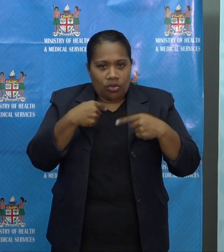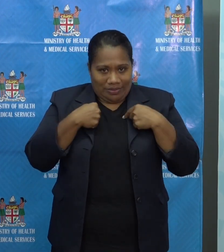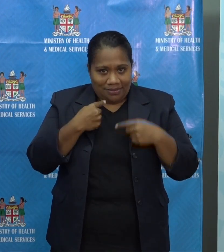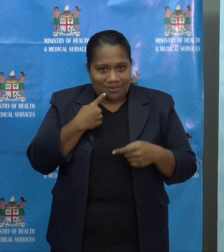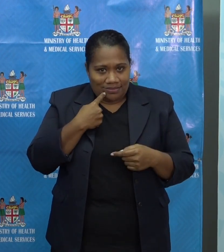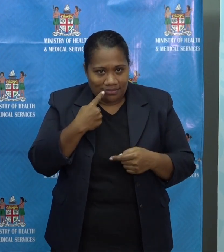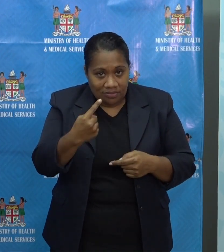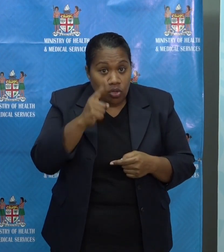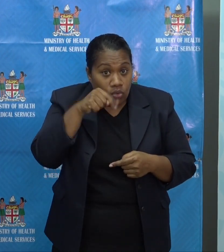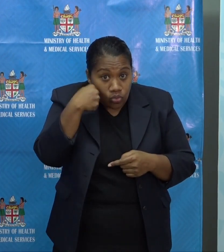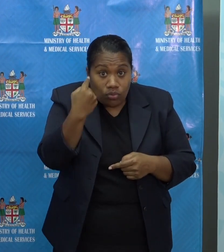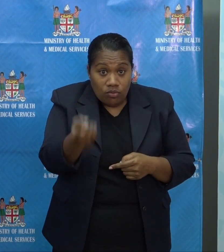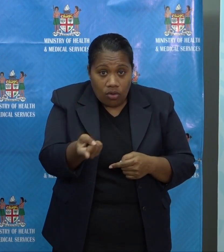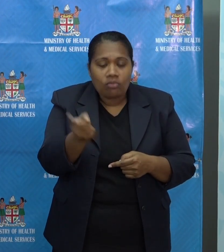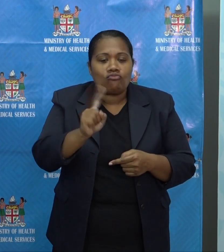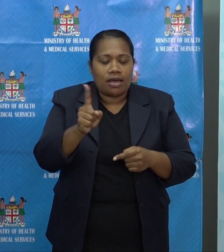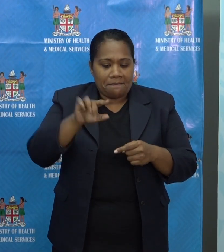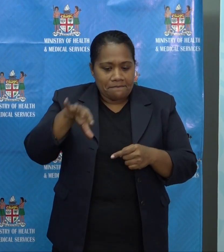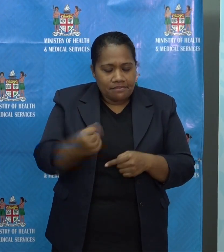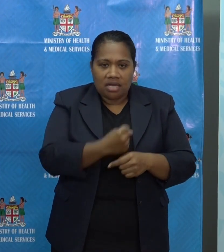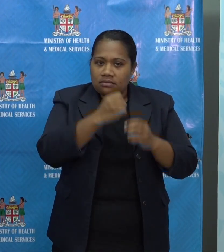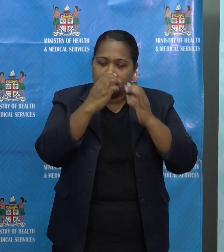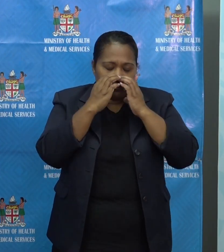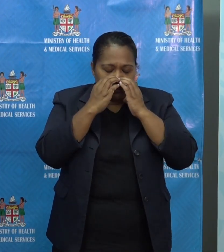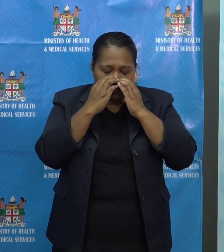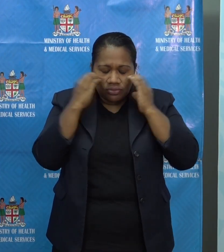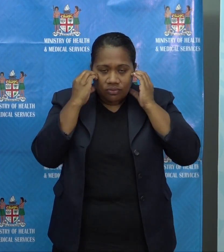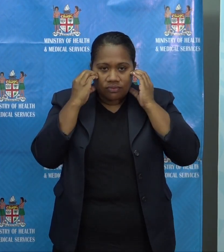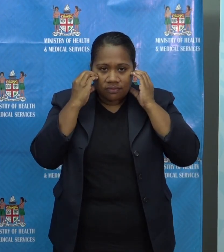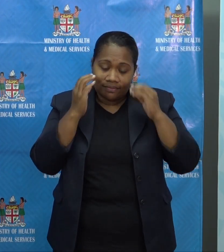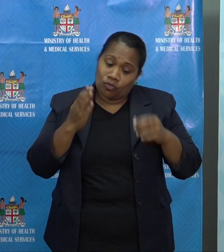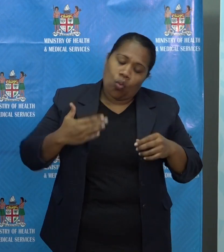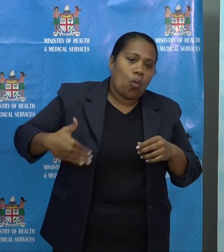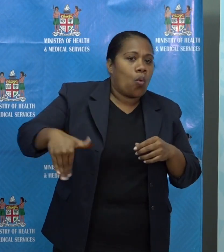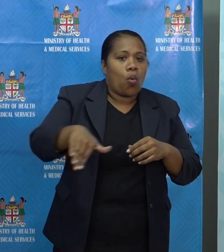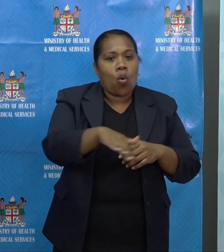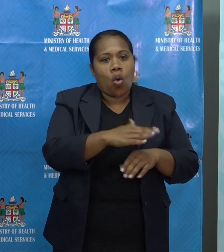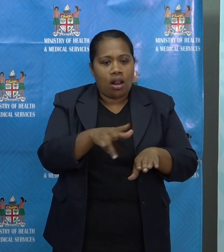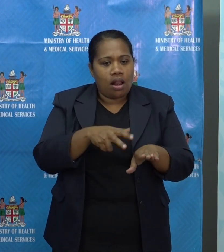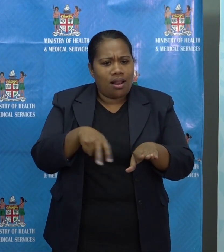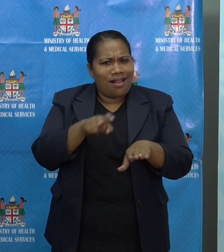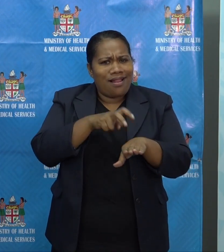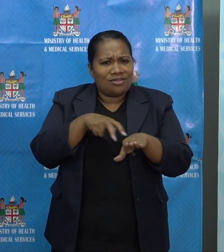mask wearing in all public transportation.